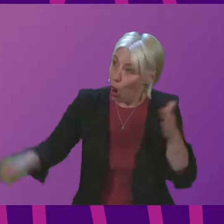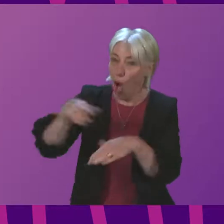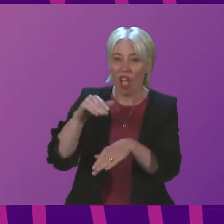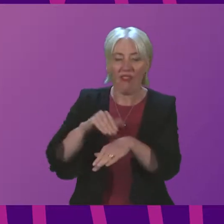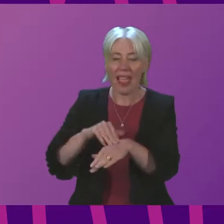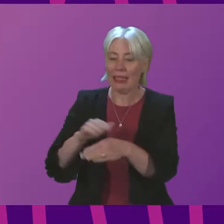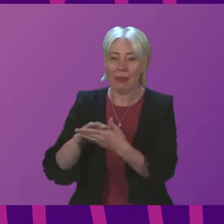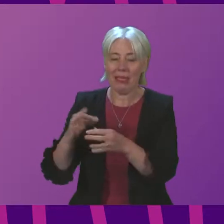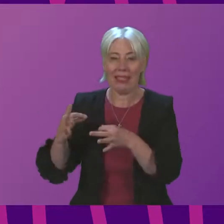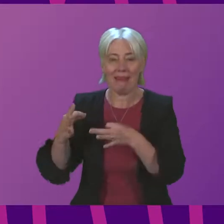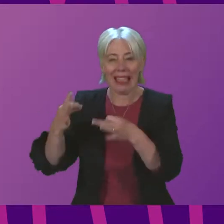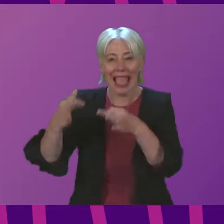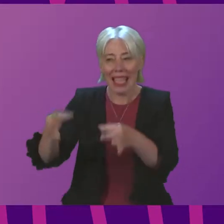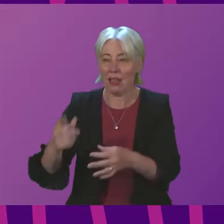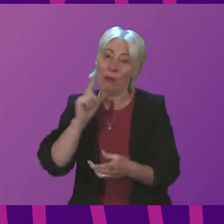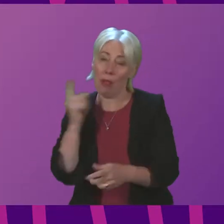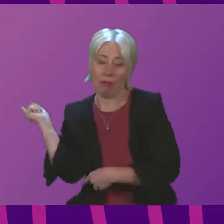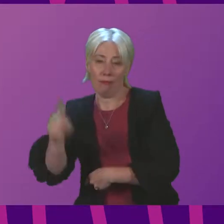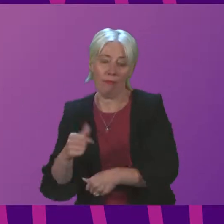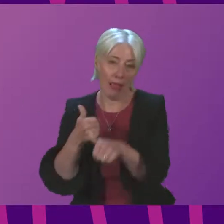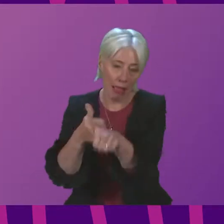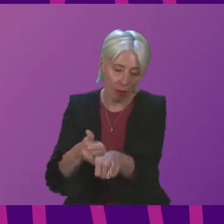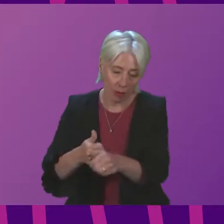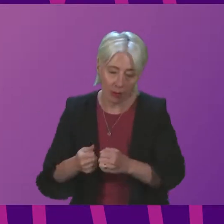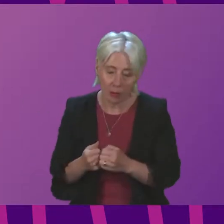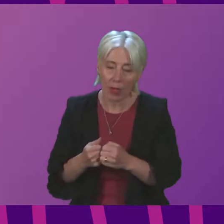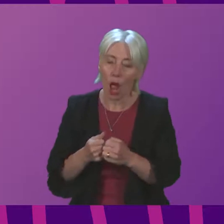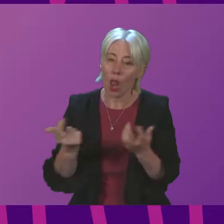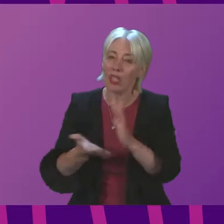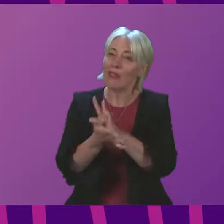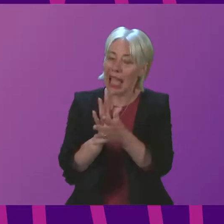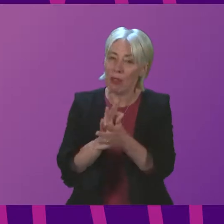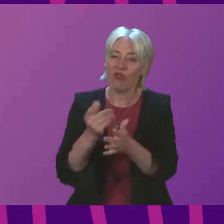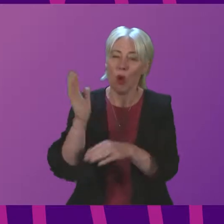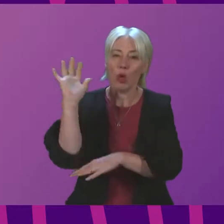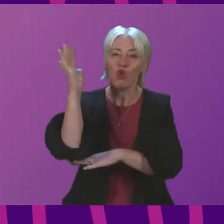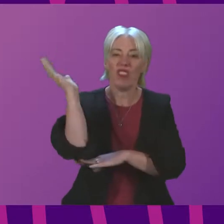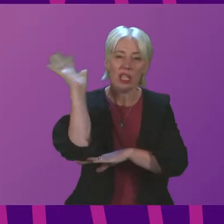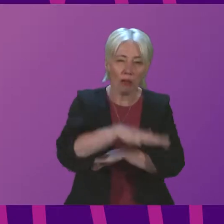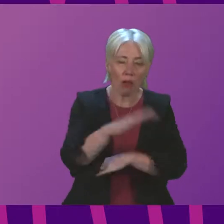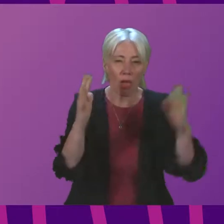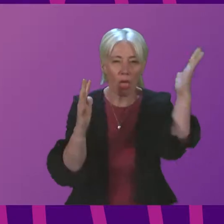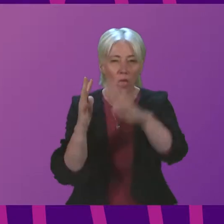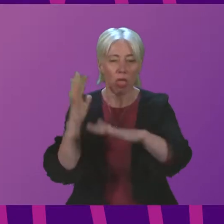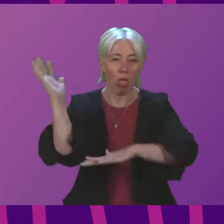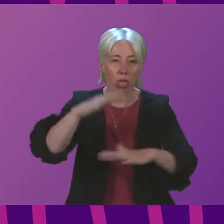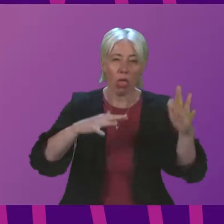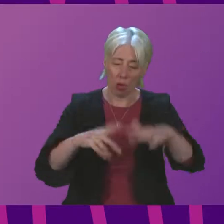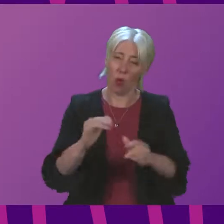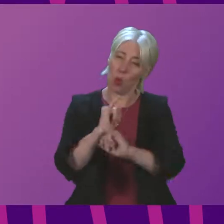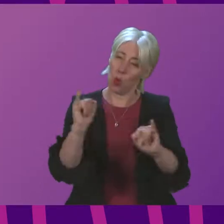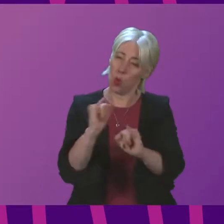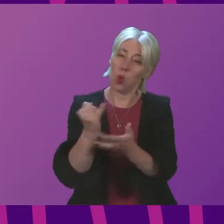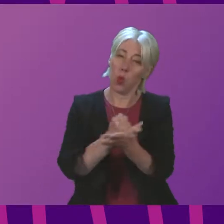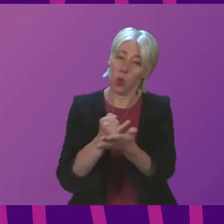would normally be the case. In many areas, damage caused by fallen trees and other debris has been severe. This is